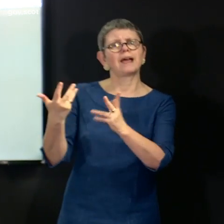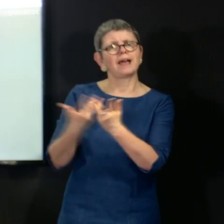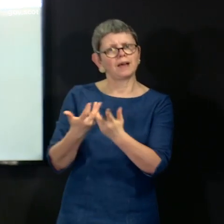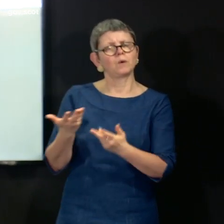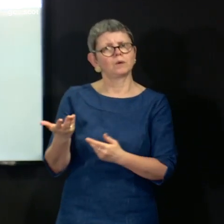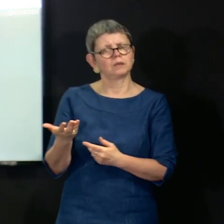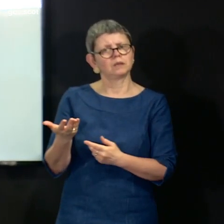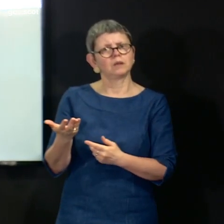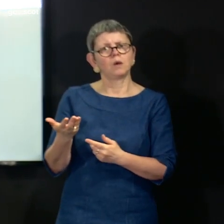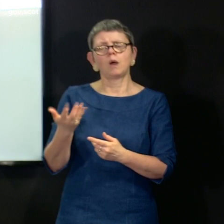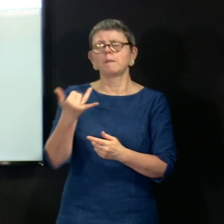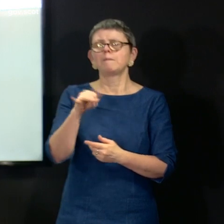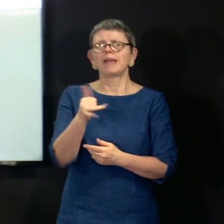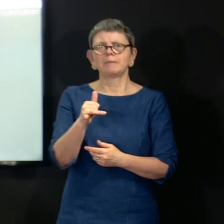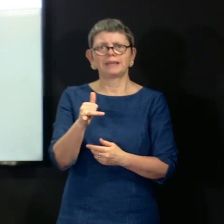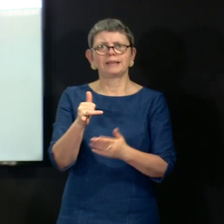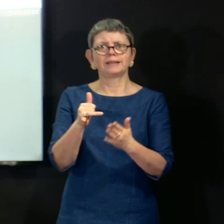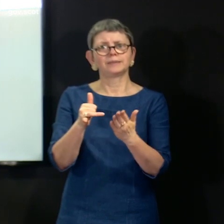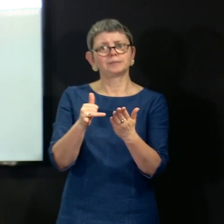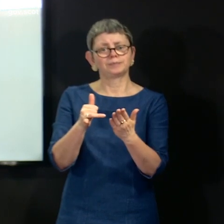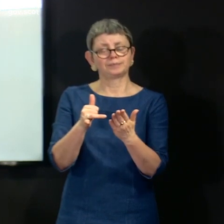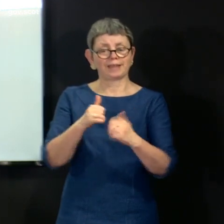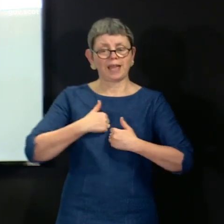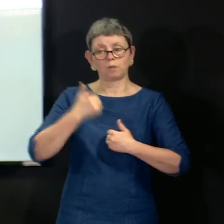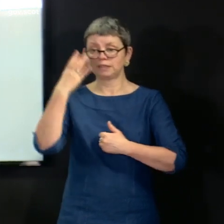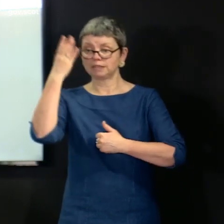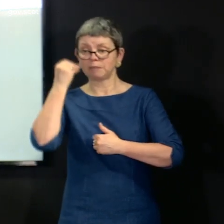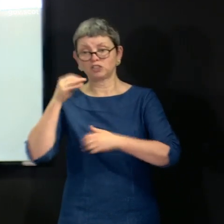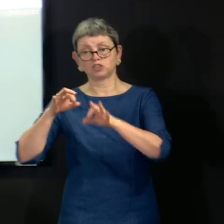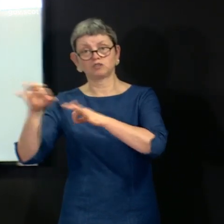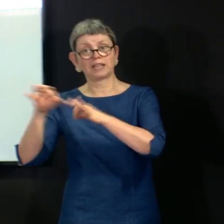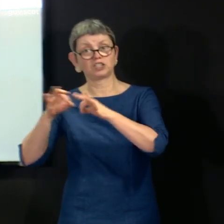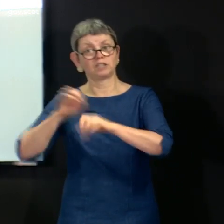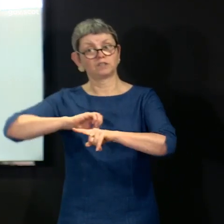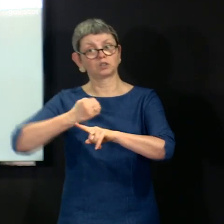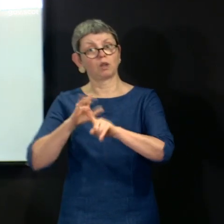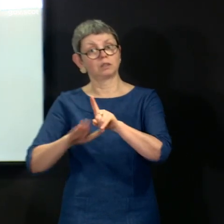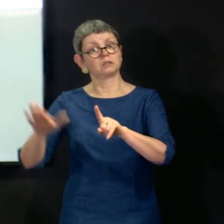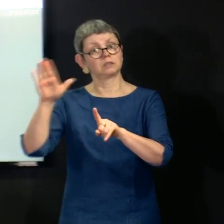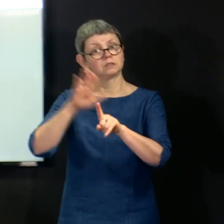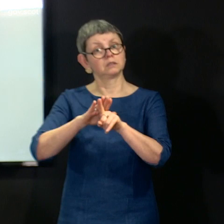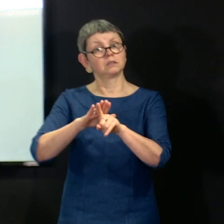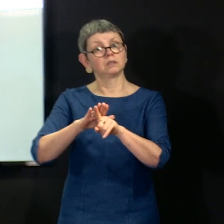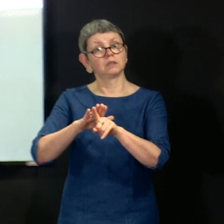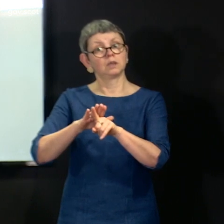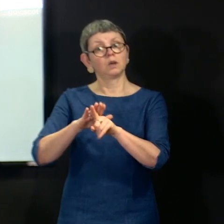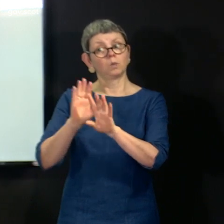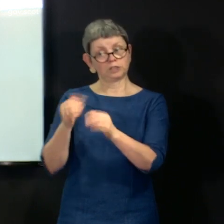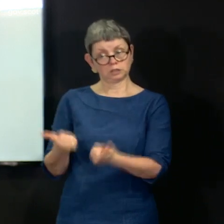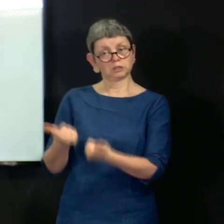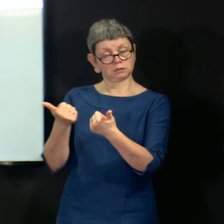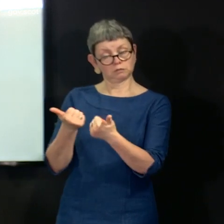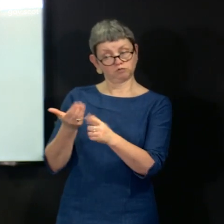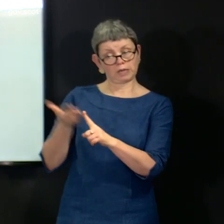supplements to our overall dementia strategy across Scotland, which has been recognised as effective and worthwhile,